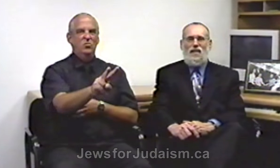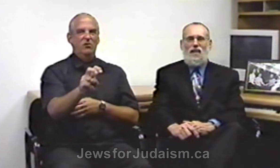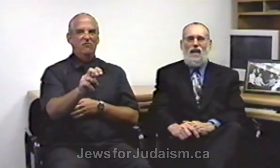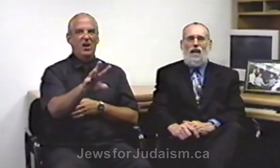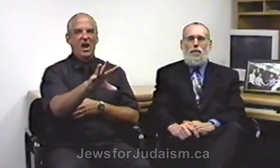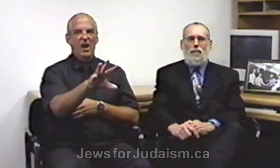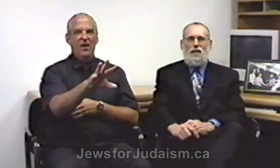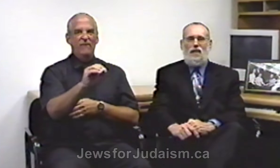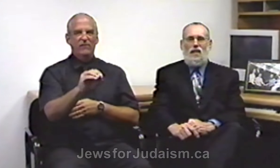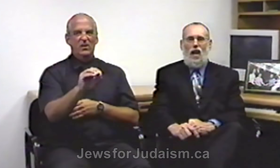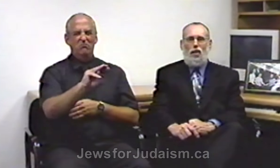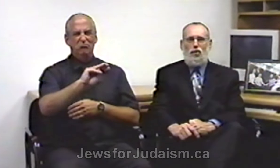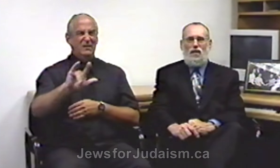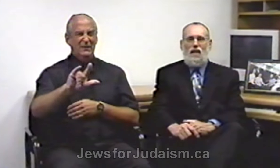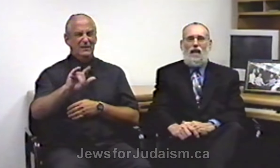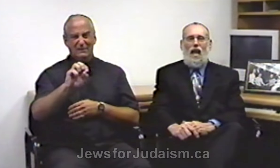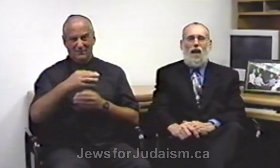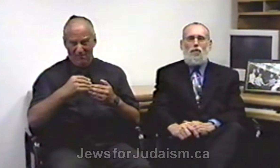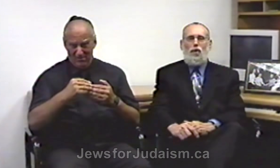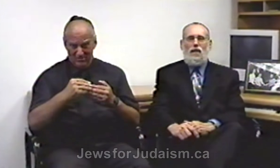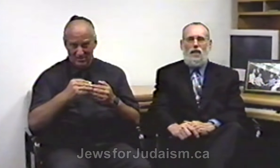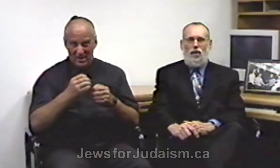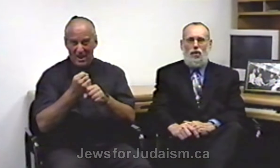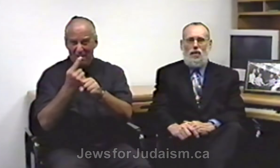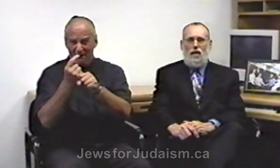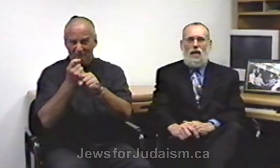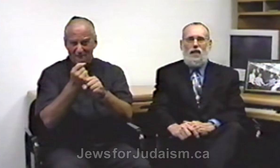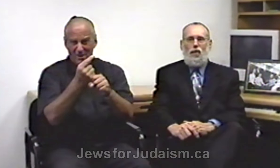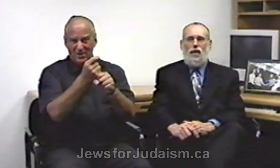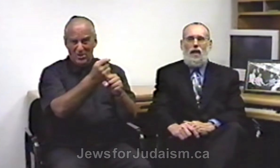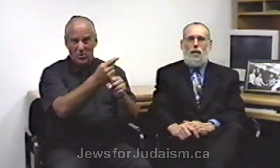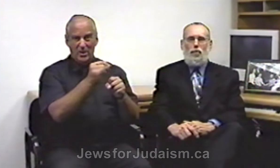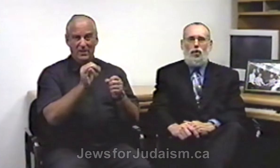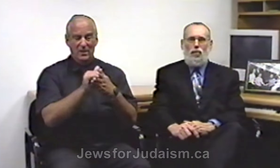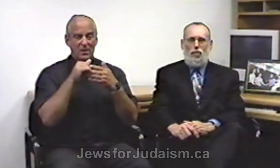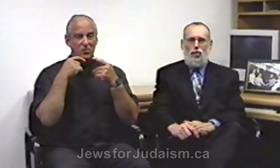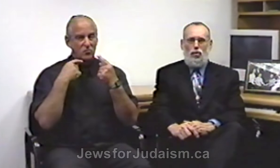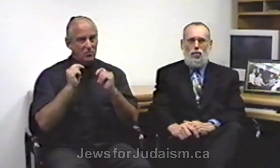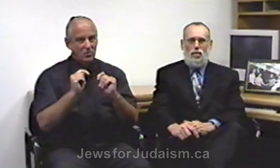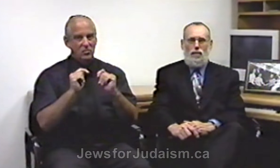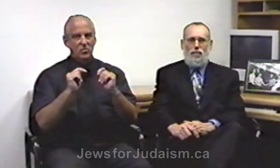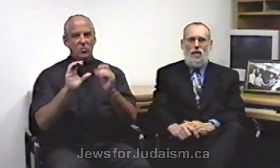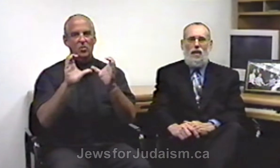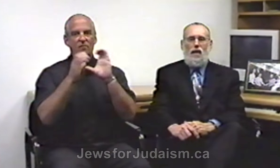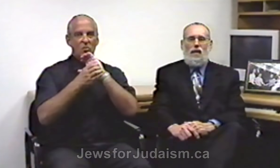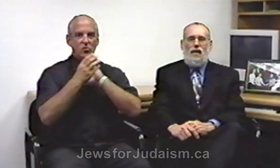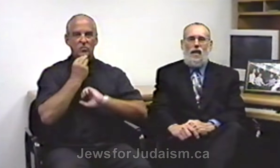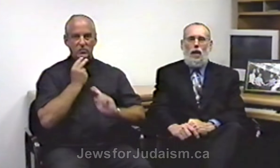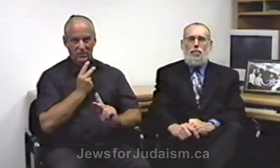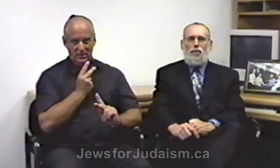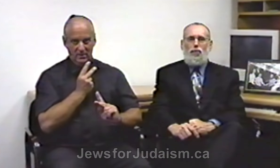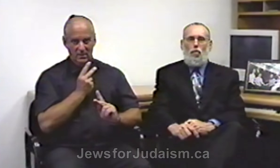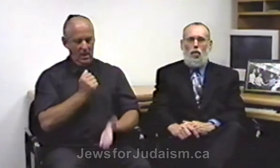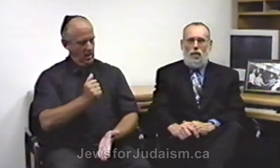million every year in their attempt to convert Jews. They helped form